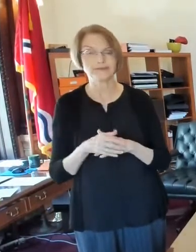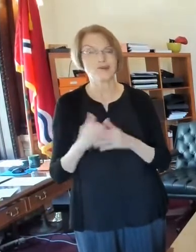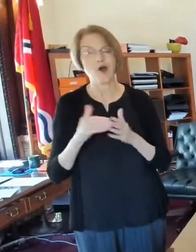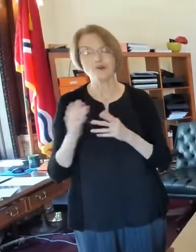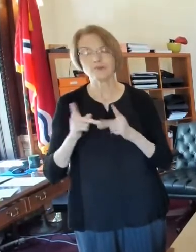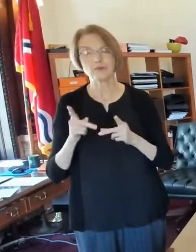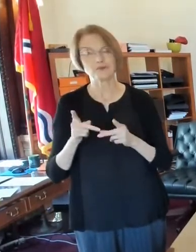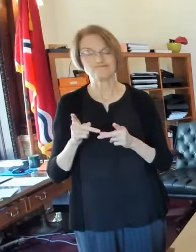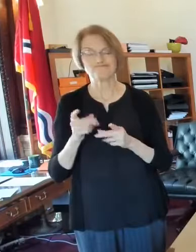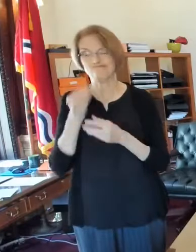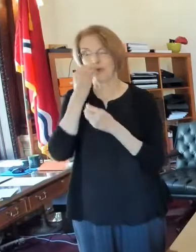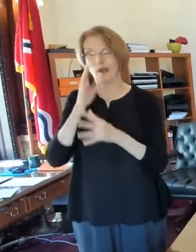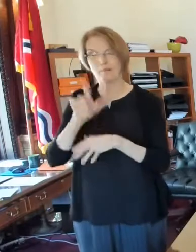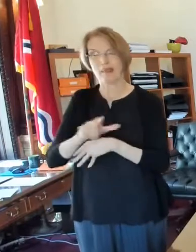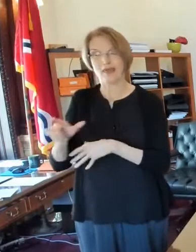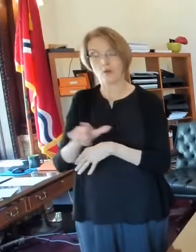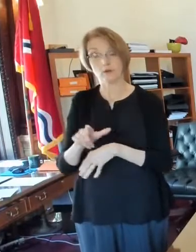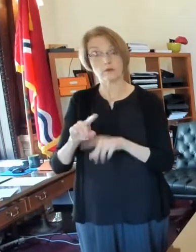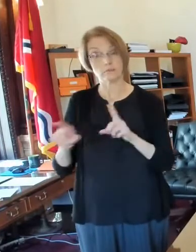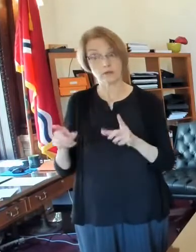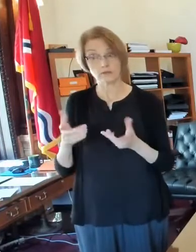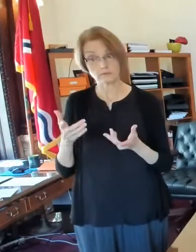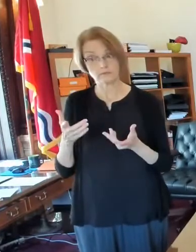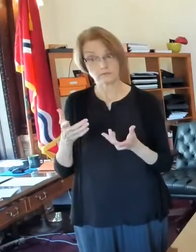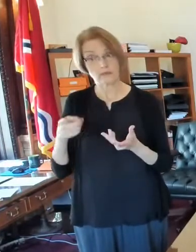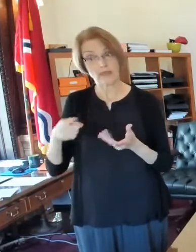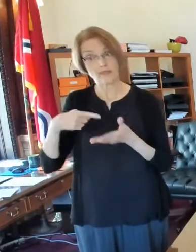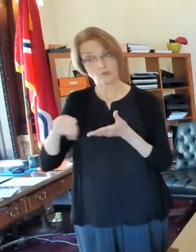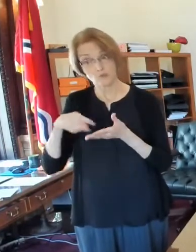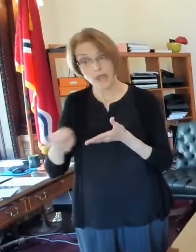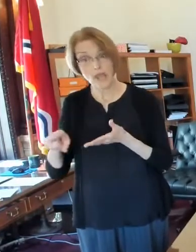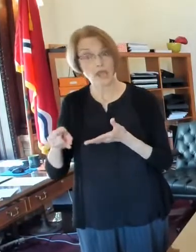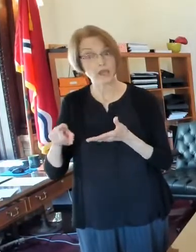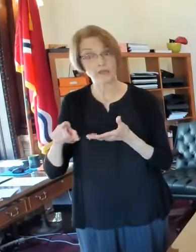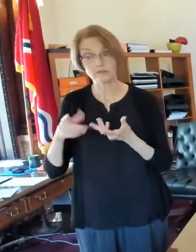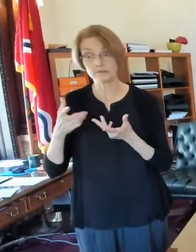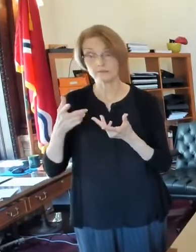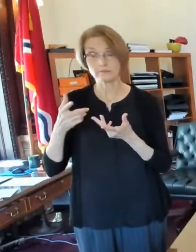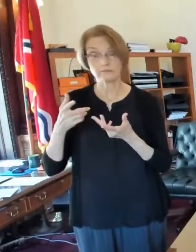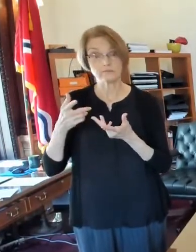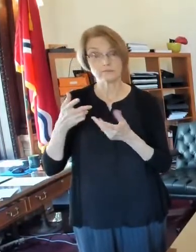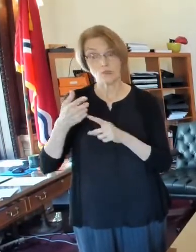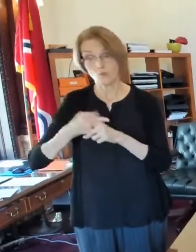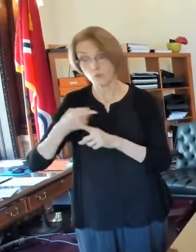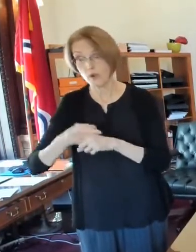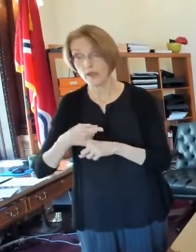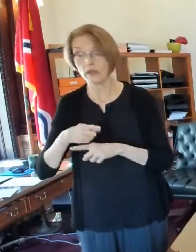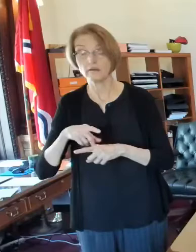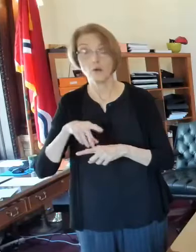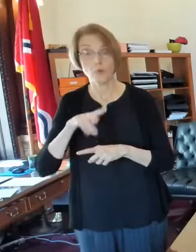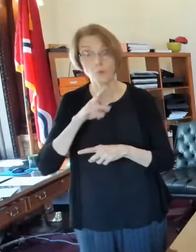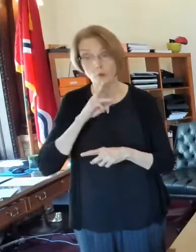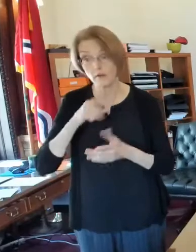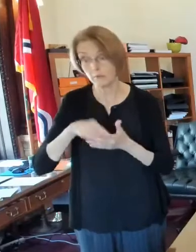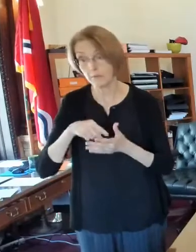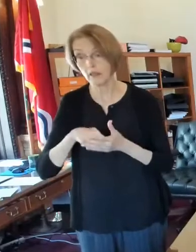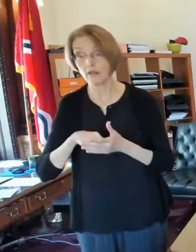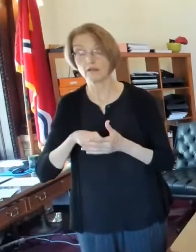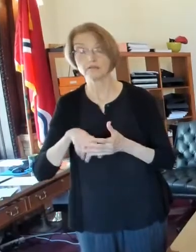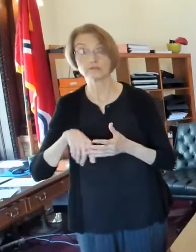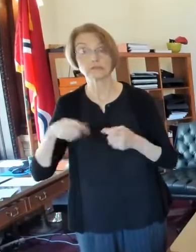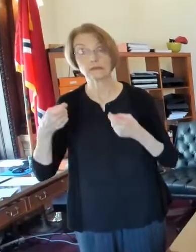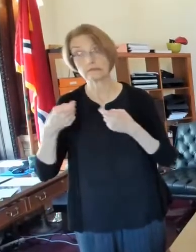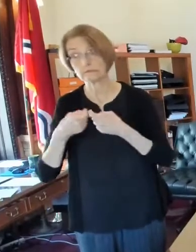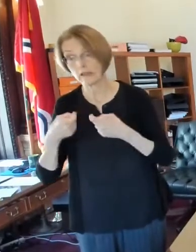for landlords, but you got to think they've got mortgages too. They've got utilities to pay water bills to pay and that sort of thing. So